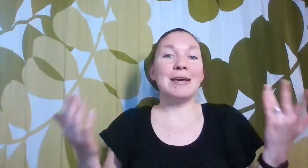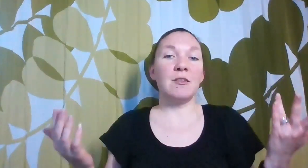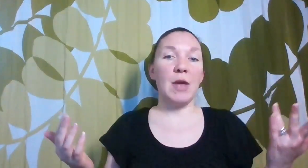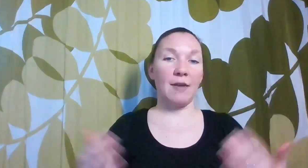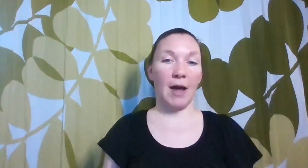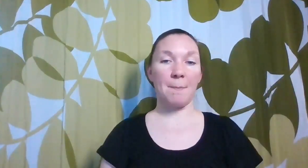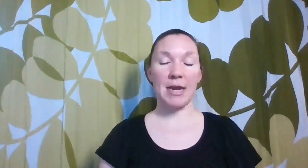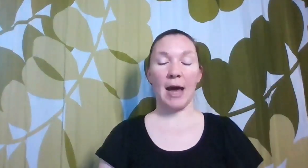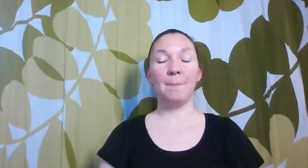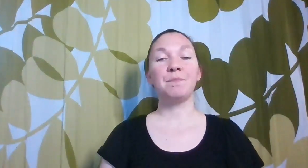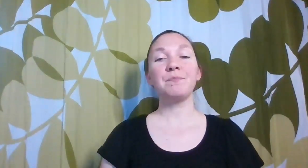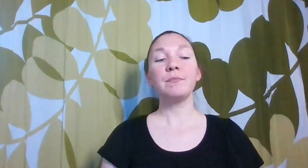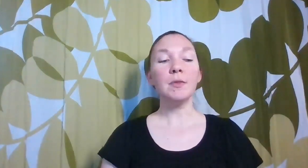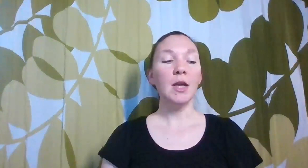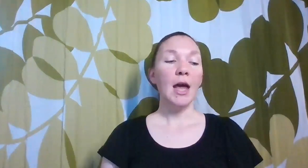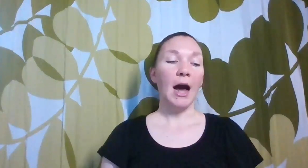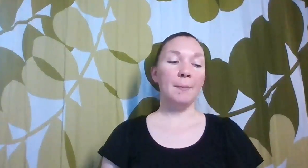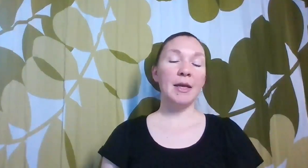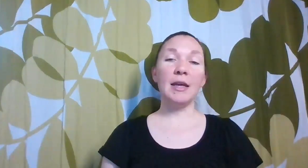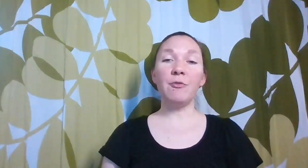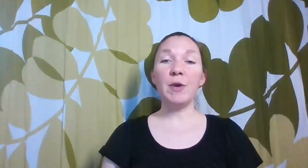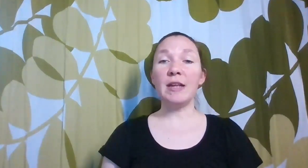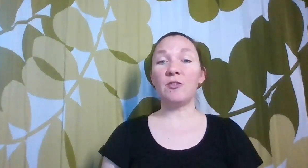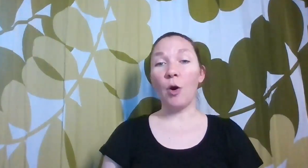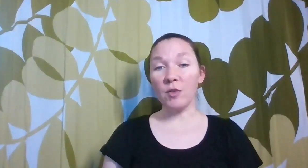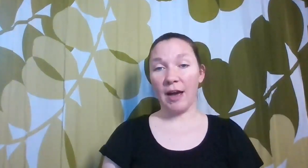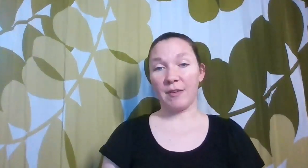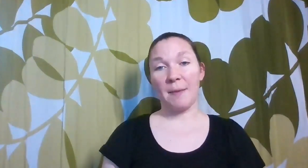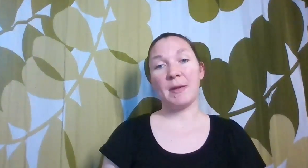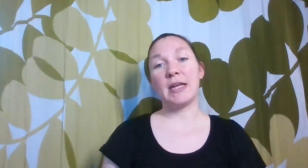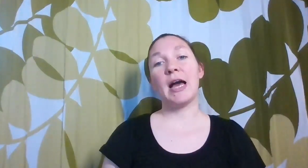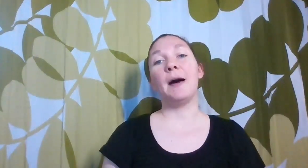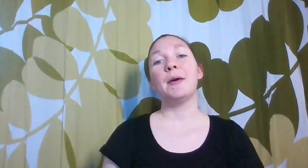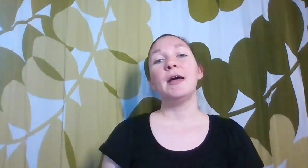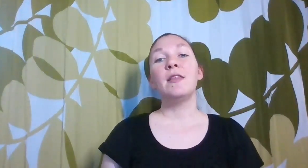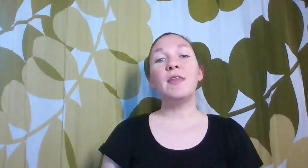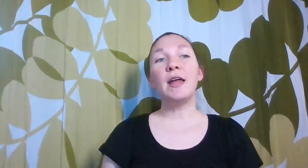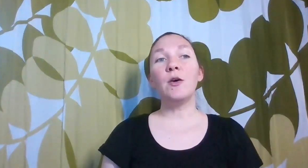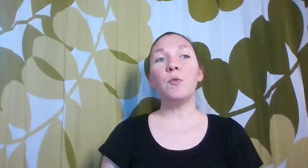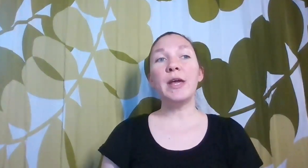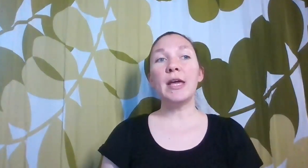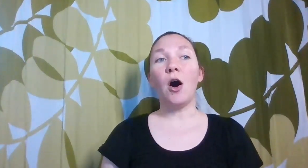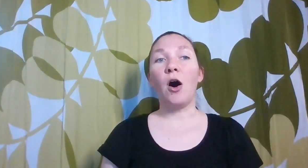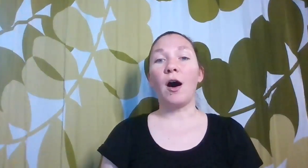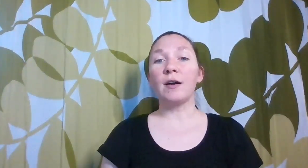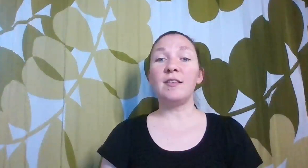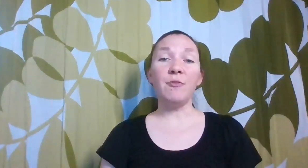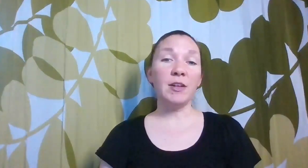because we have company up. If we don't have company up, then we are definitely